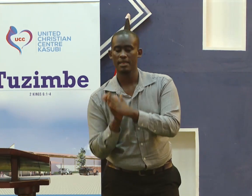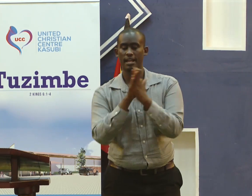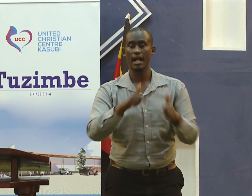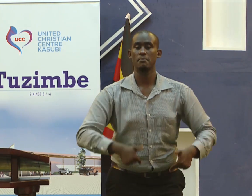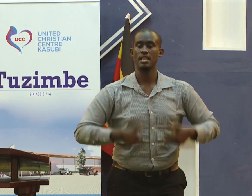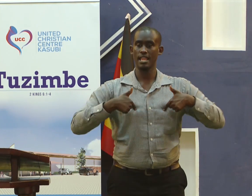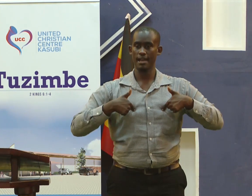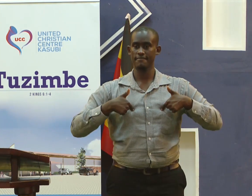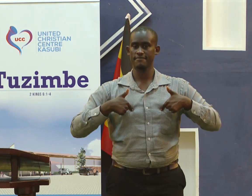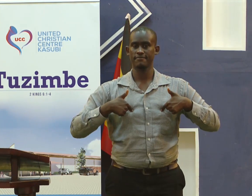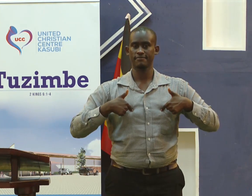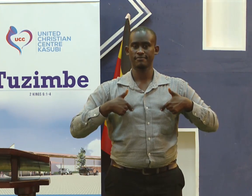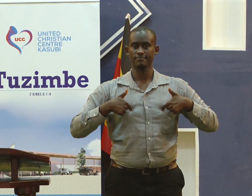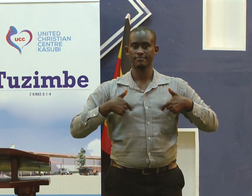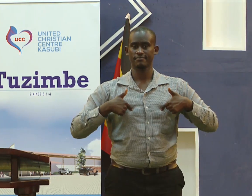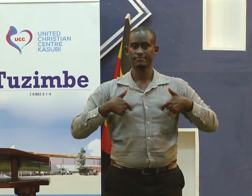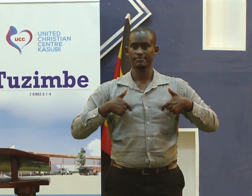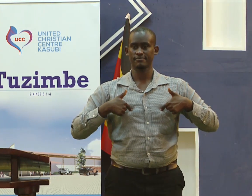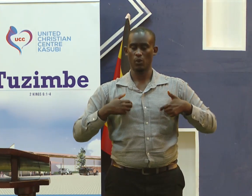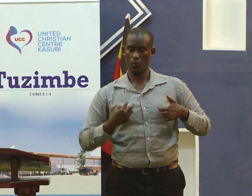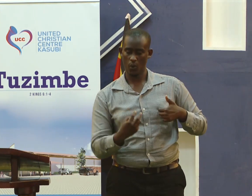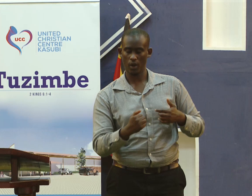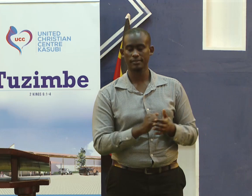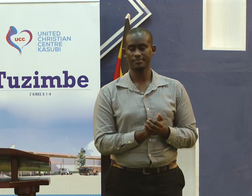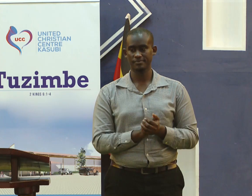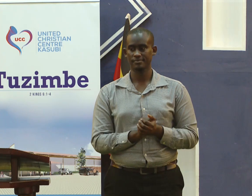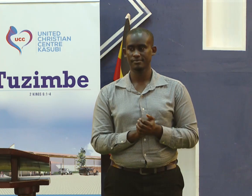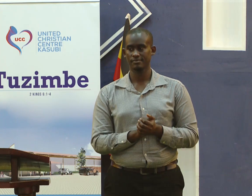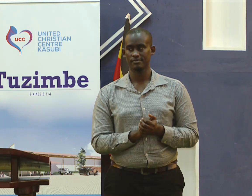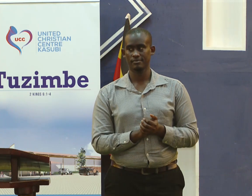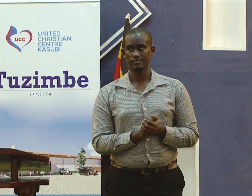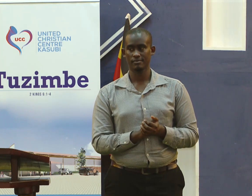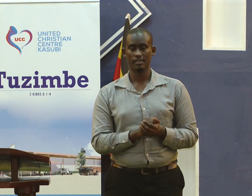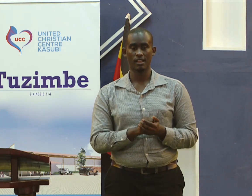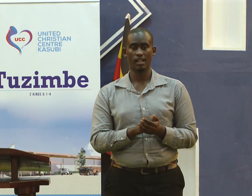And it becomes the life that they walk in.